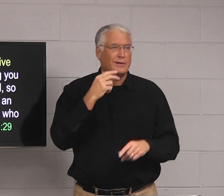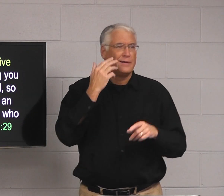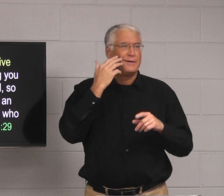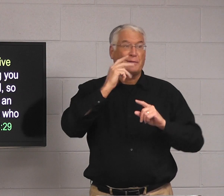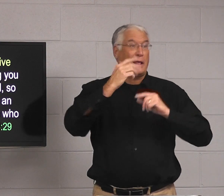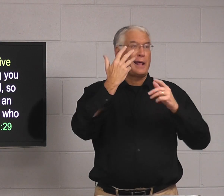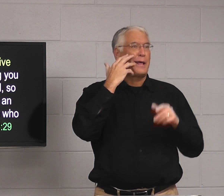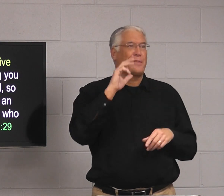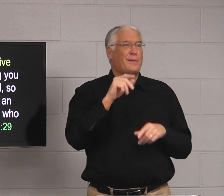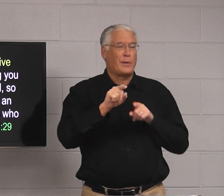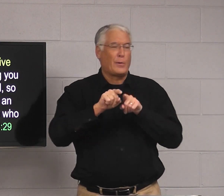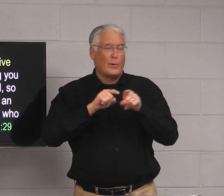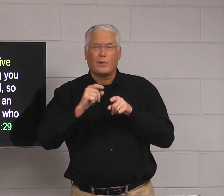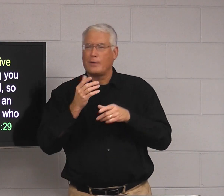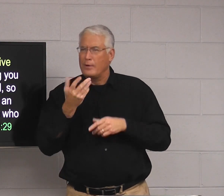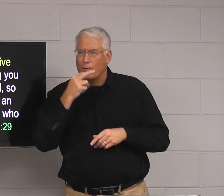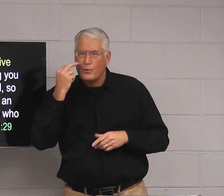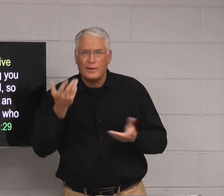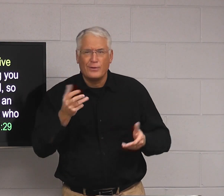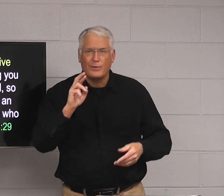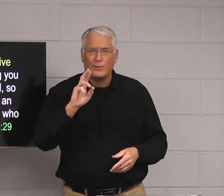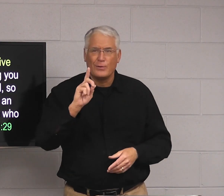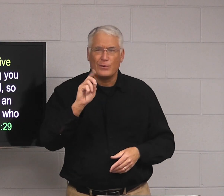Somebody's coming. I don't know. Rude.